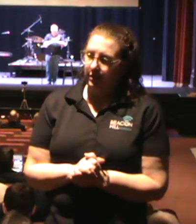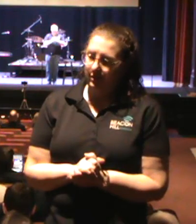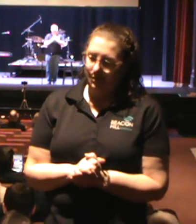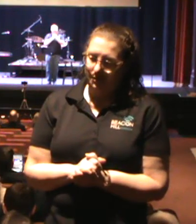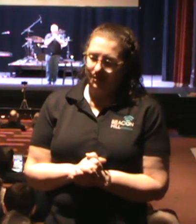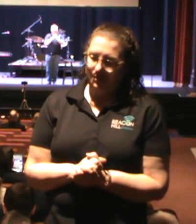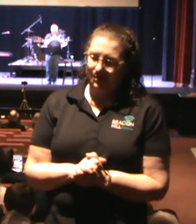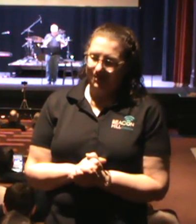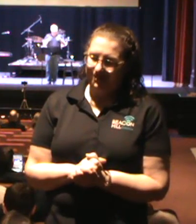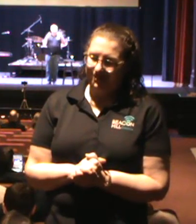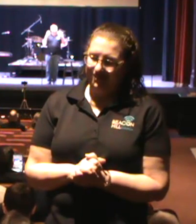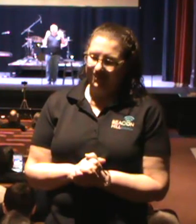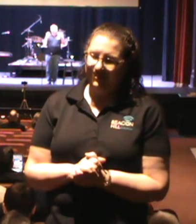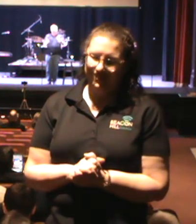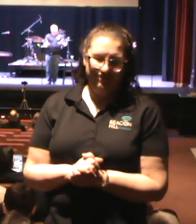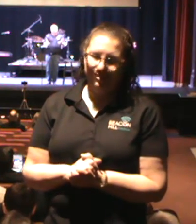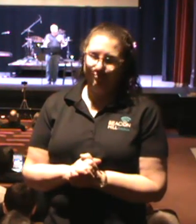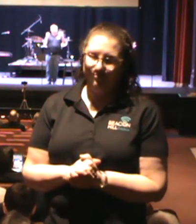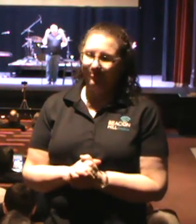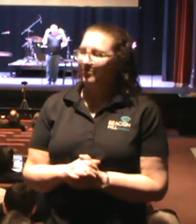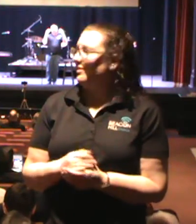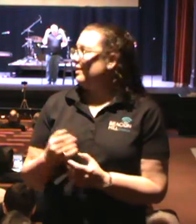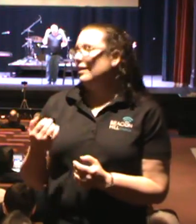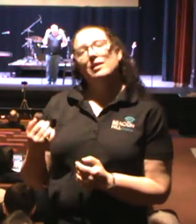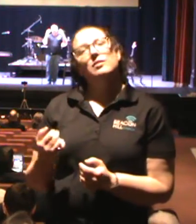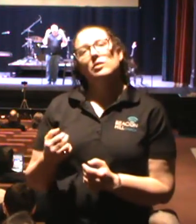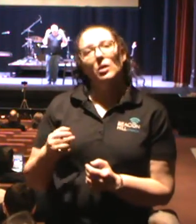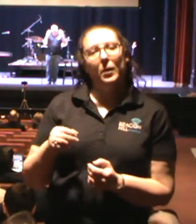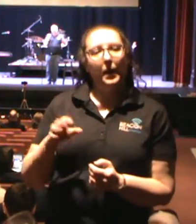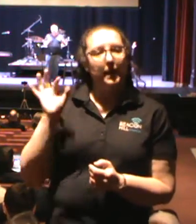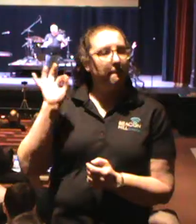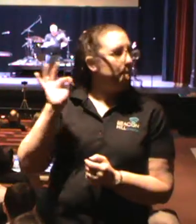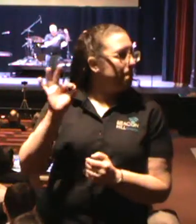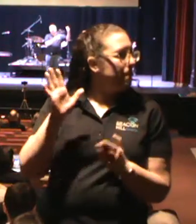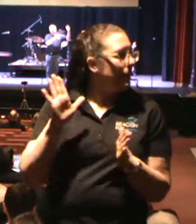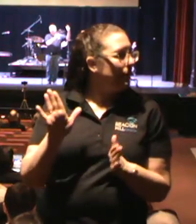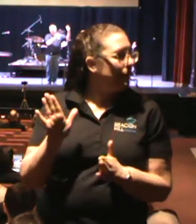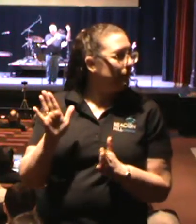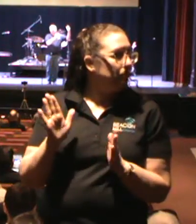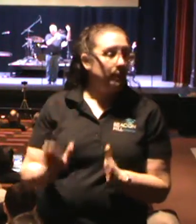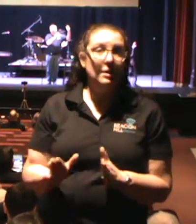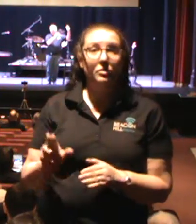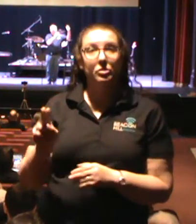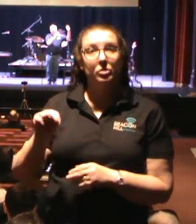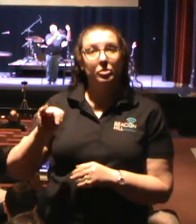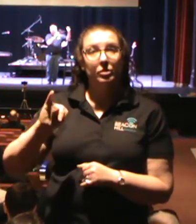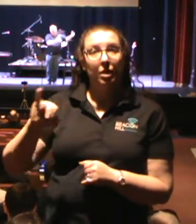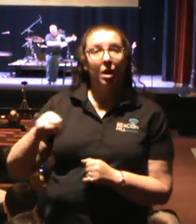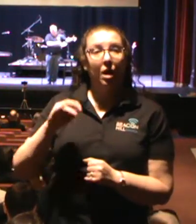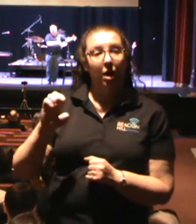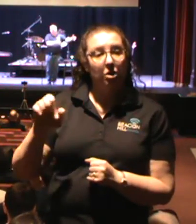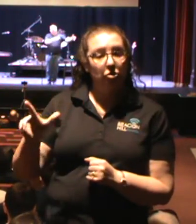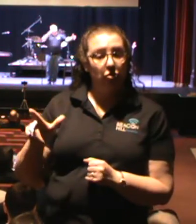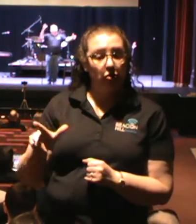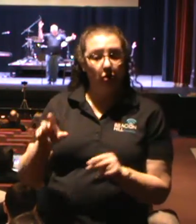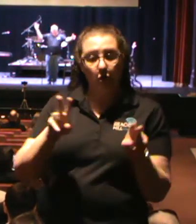you more on your plate. That's awesome. so Pastor Nigel is now the overseer of not only our student ministry but our